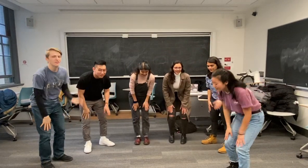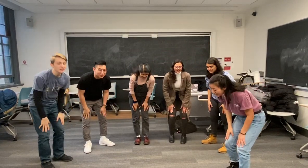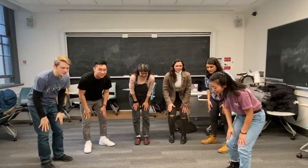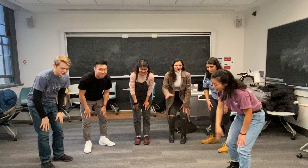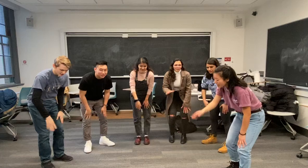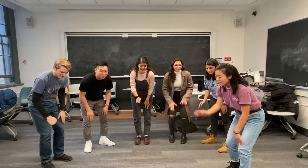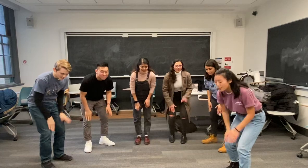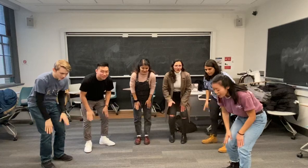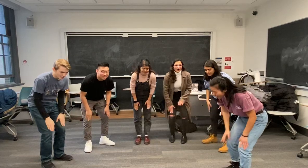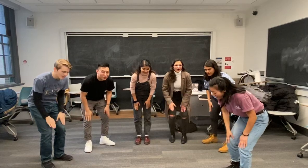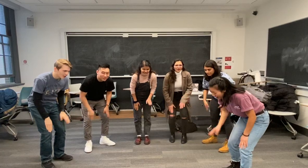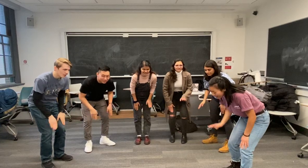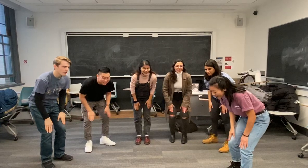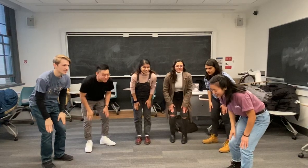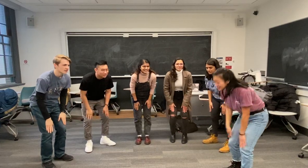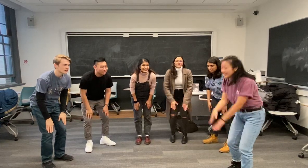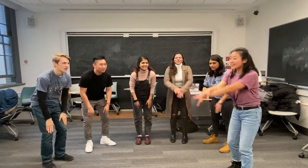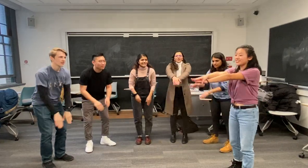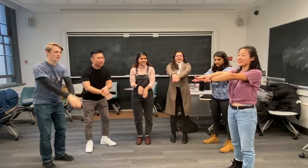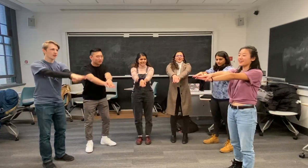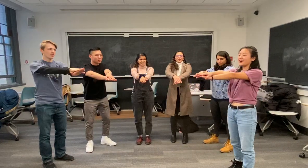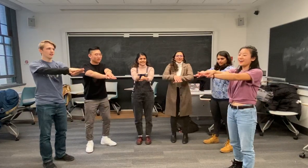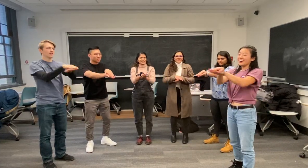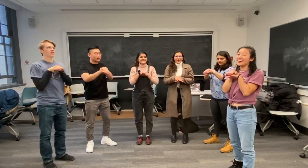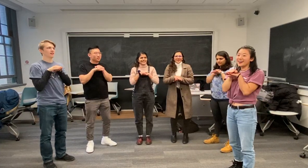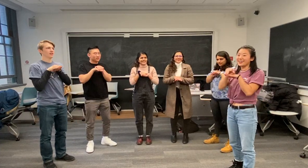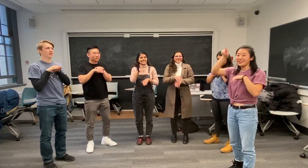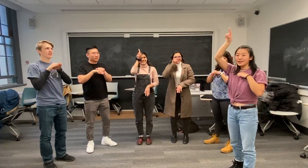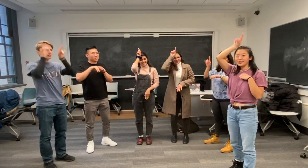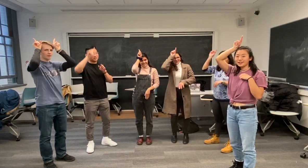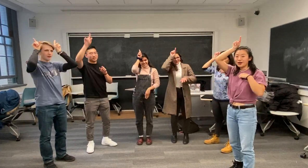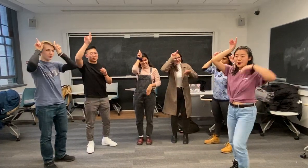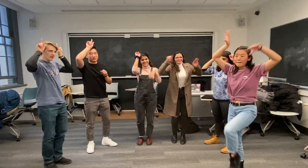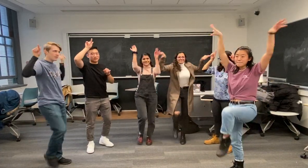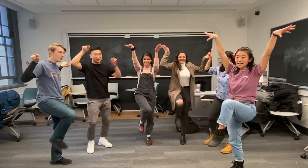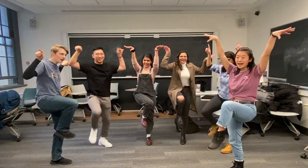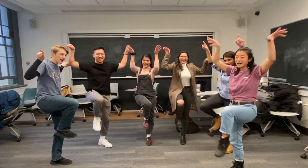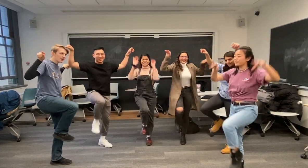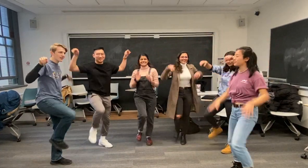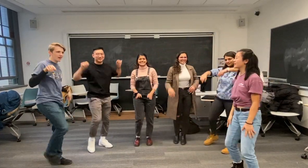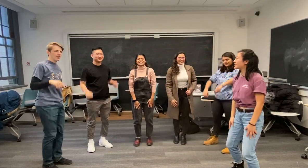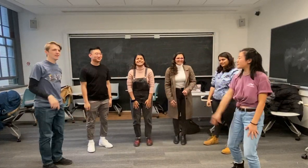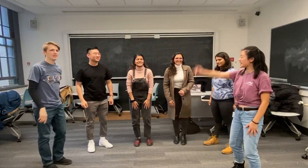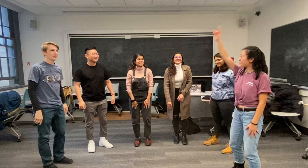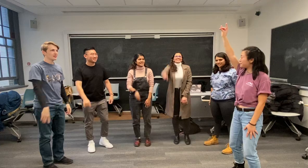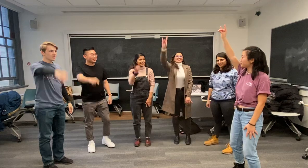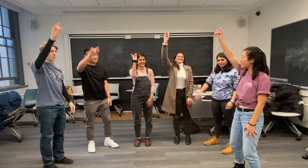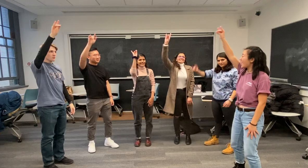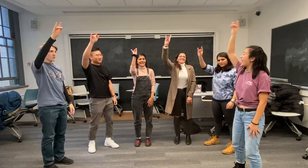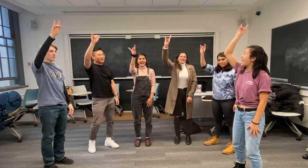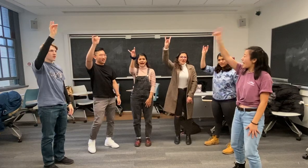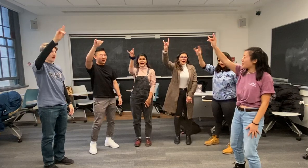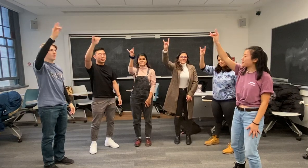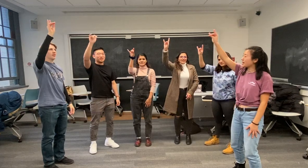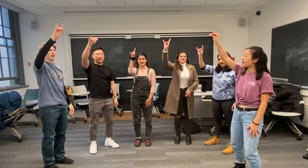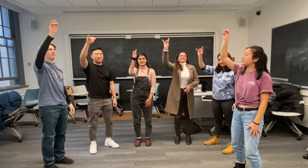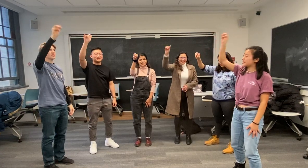fish, more fish, turtle, hook, unicorn, peacock! Llamas up! Happy Llamas,